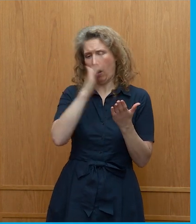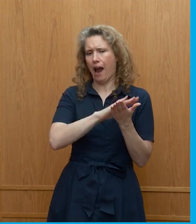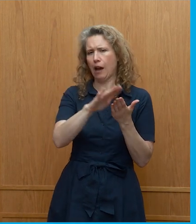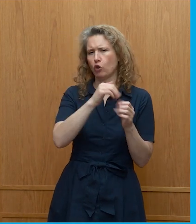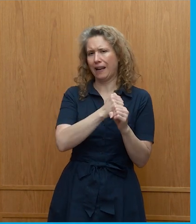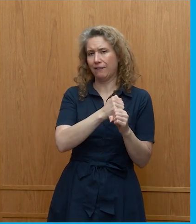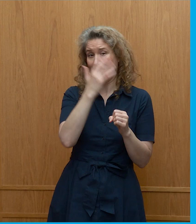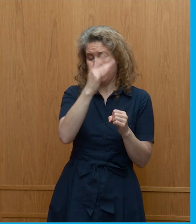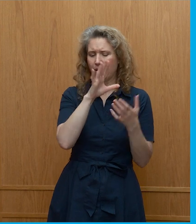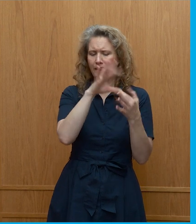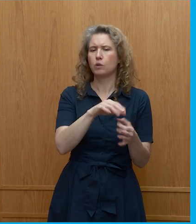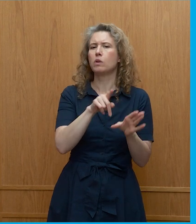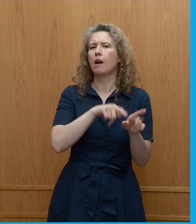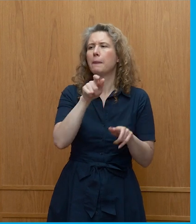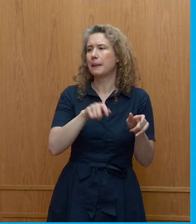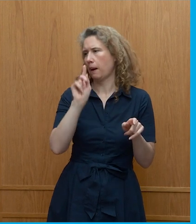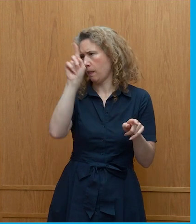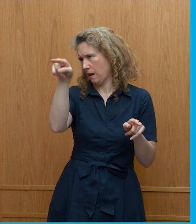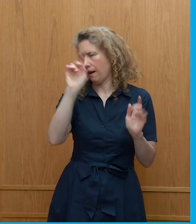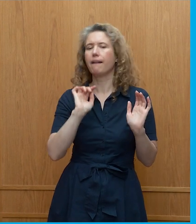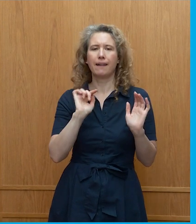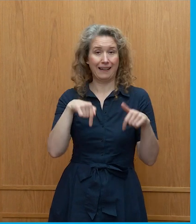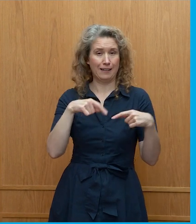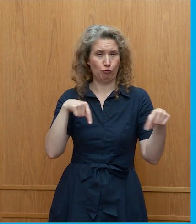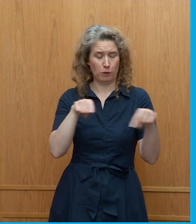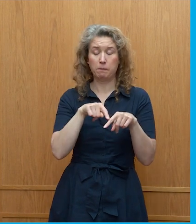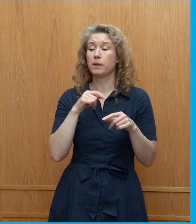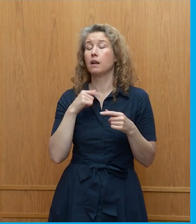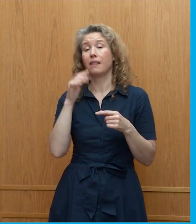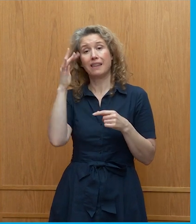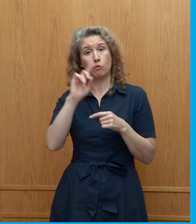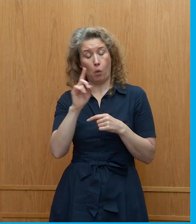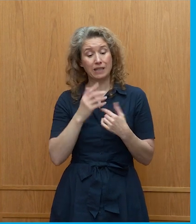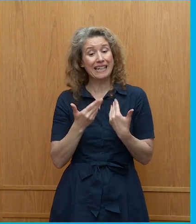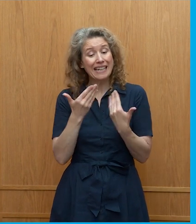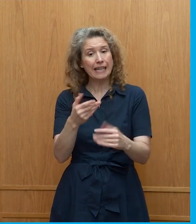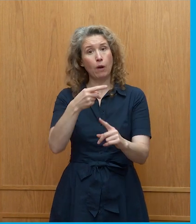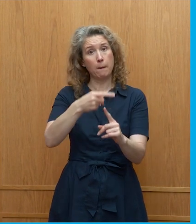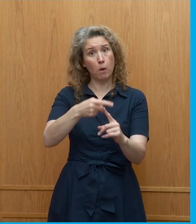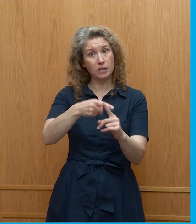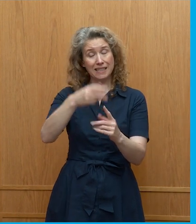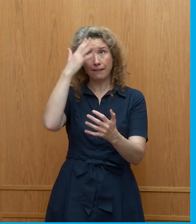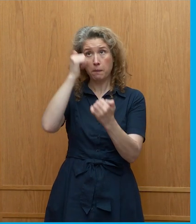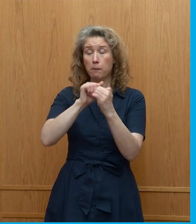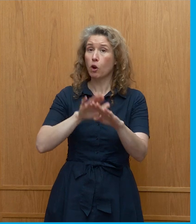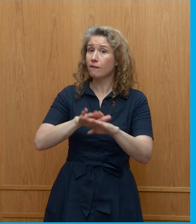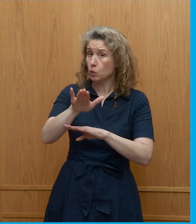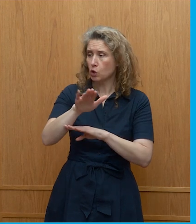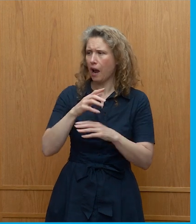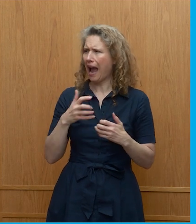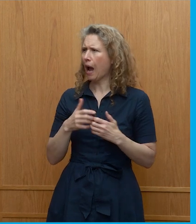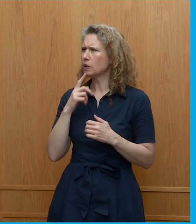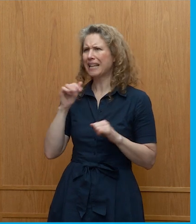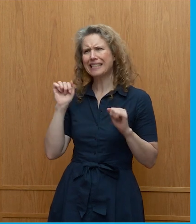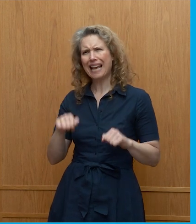a lot to do with the younger people who are sitting in the back which is if you give people positive memories of the future about how we say yes